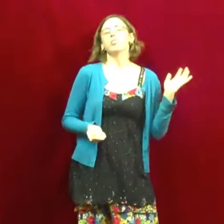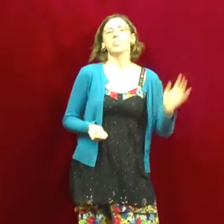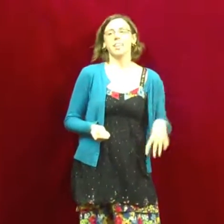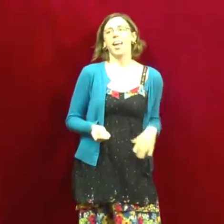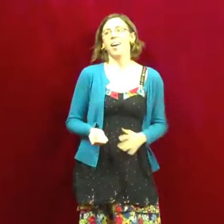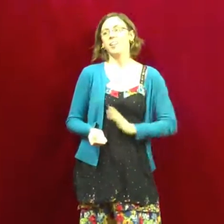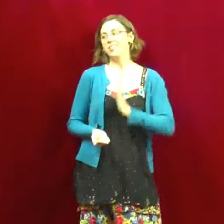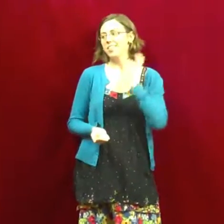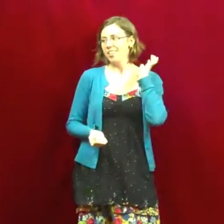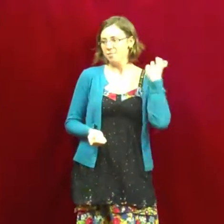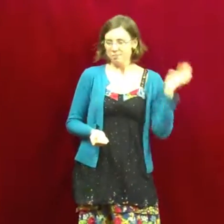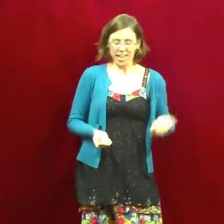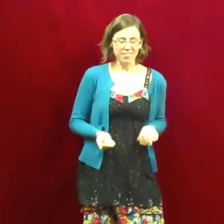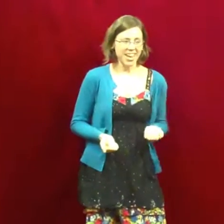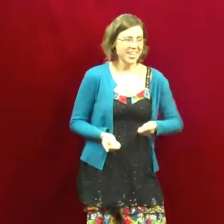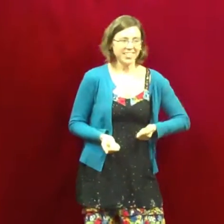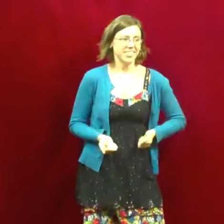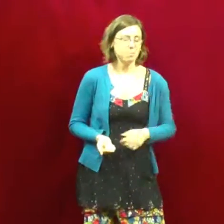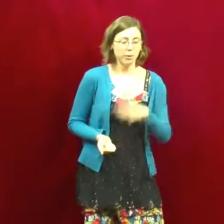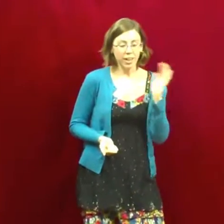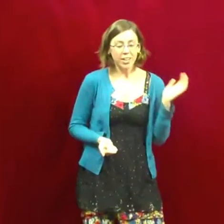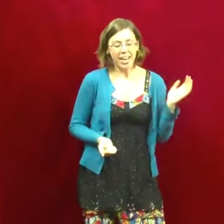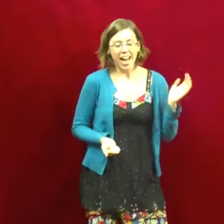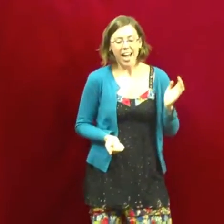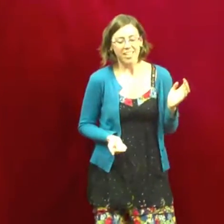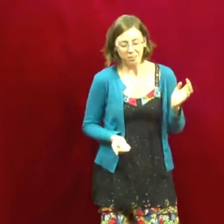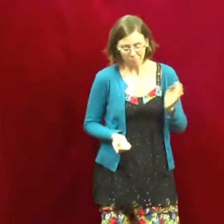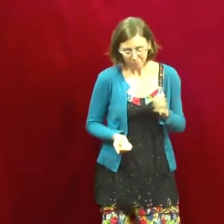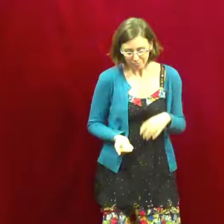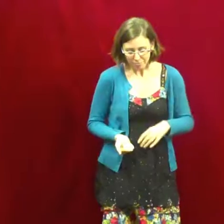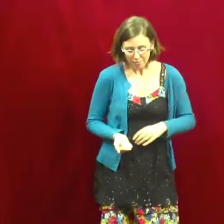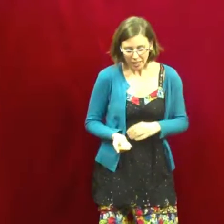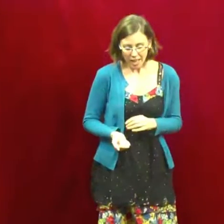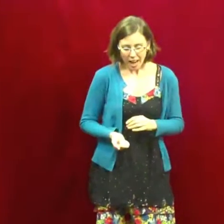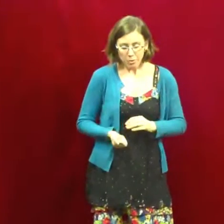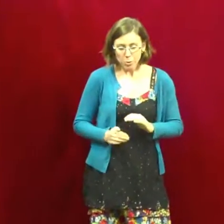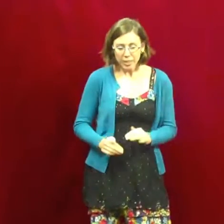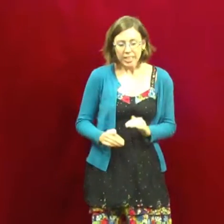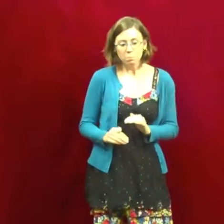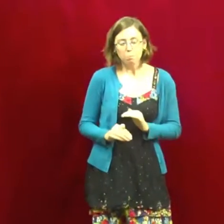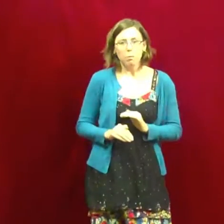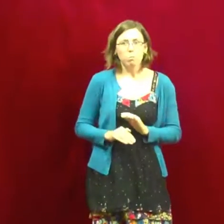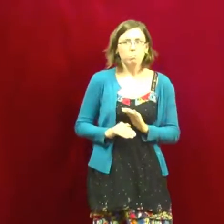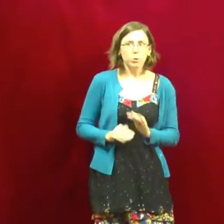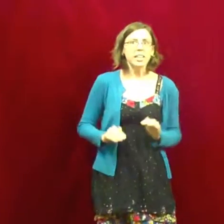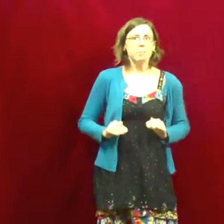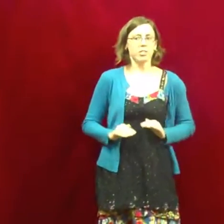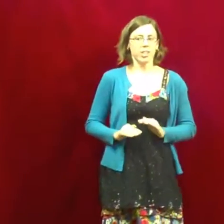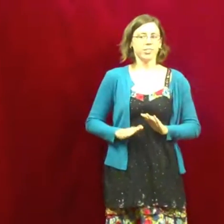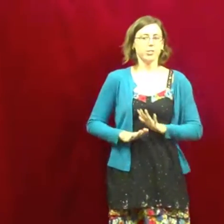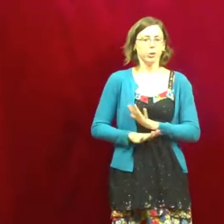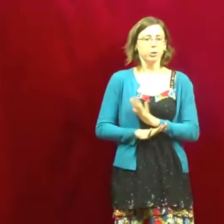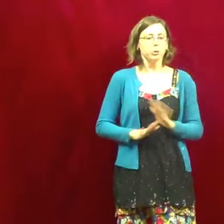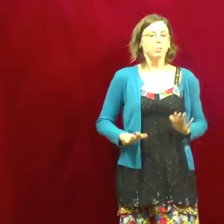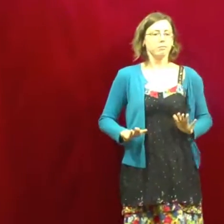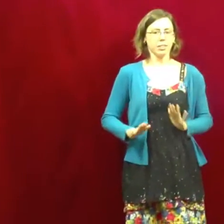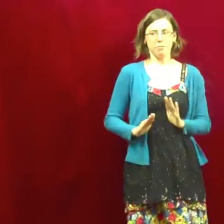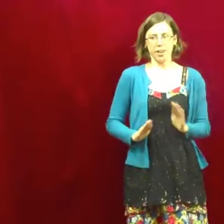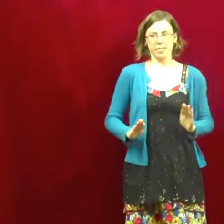and David Edding's The Belgariad. I was reading pretty much exclusively fantasy.